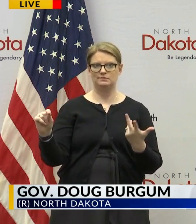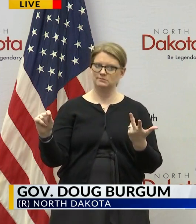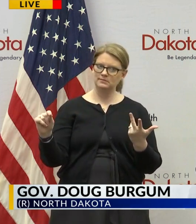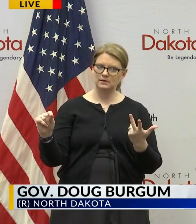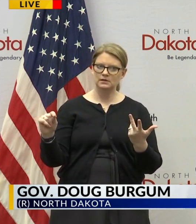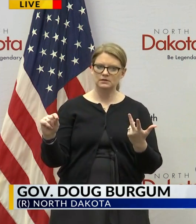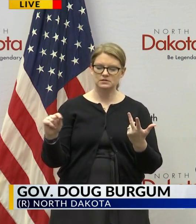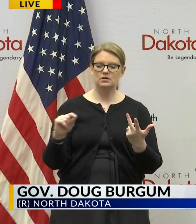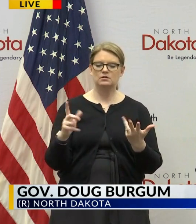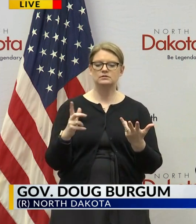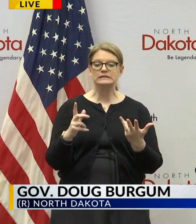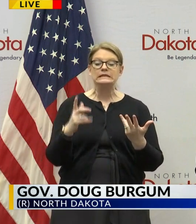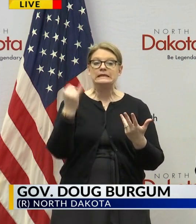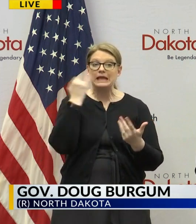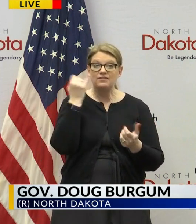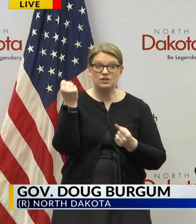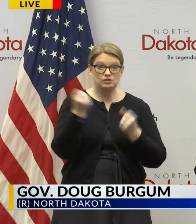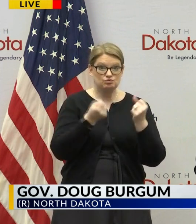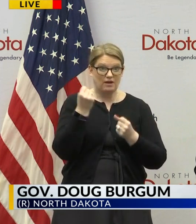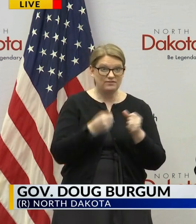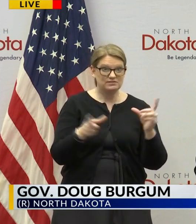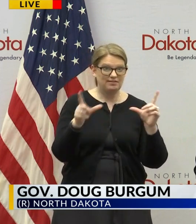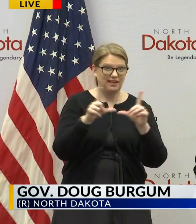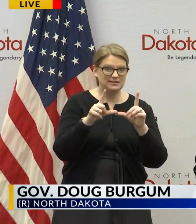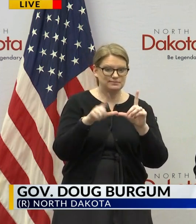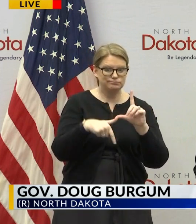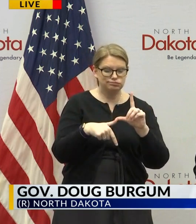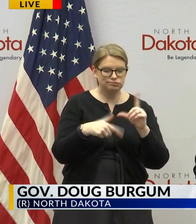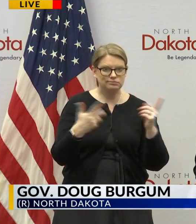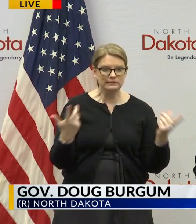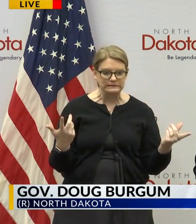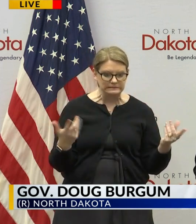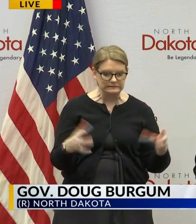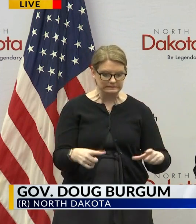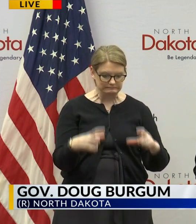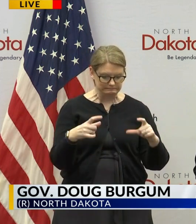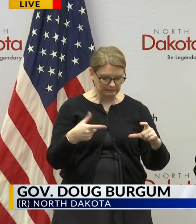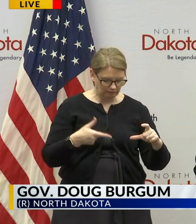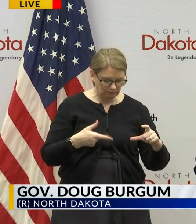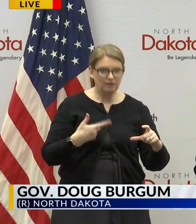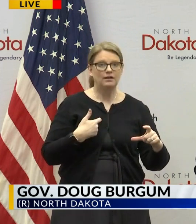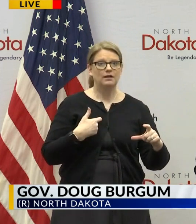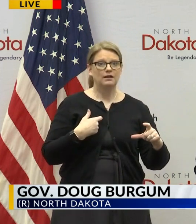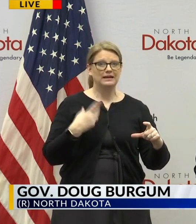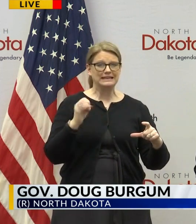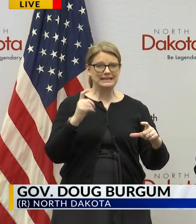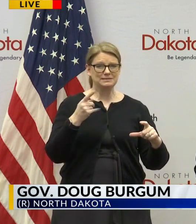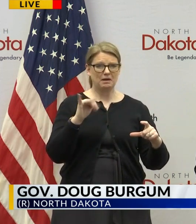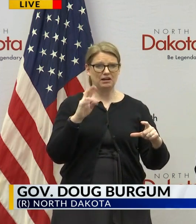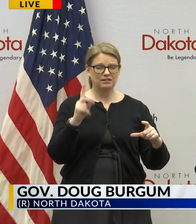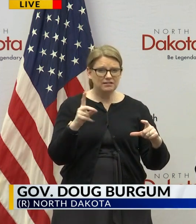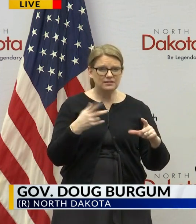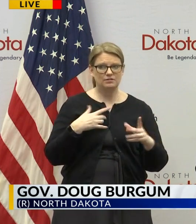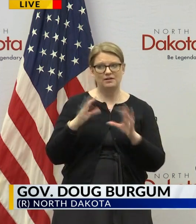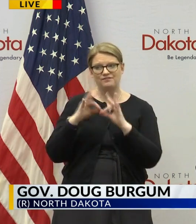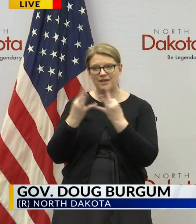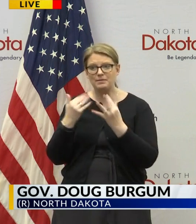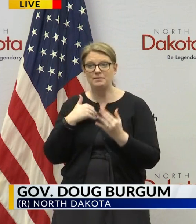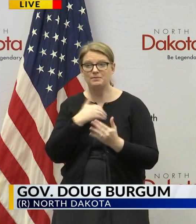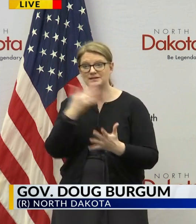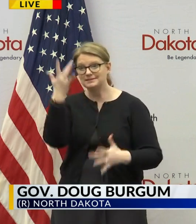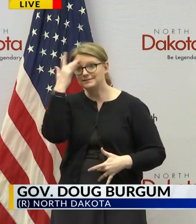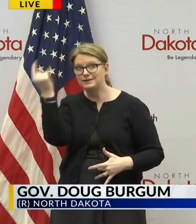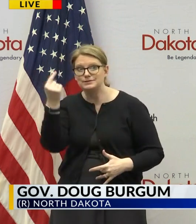this order effectively if your driver's license ran out the other day and you're worried or you got a family member that's sick and you didn't want to come in